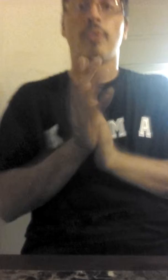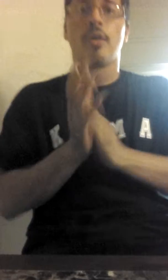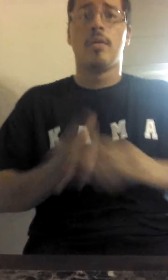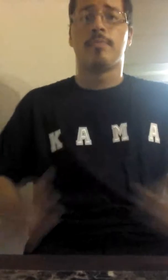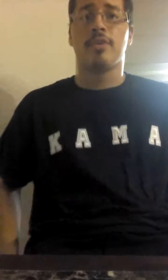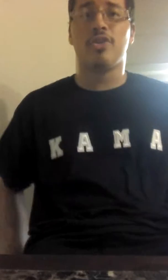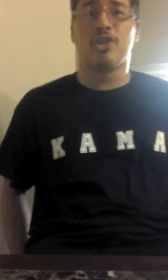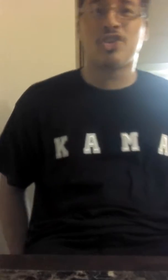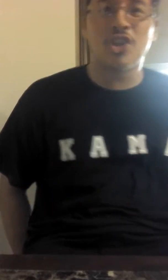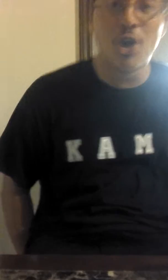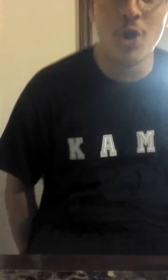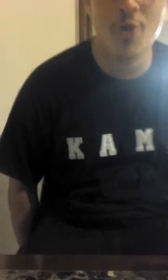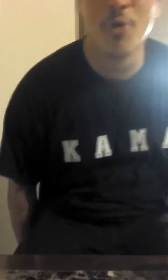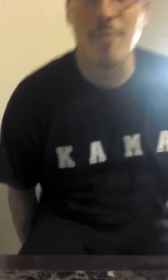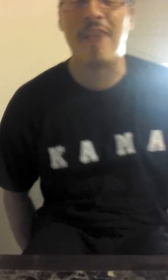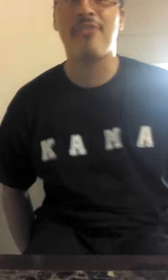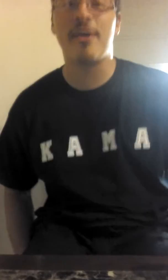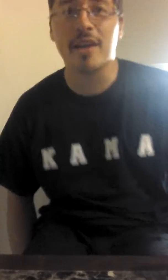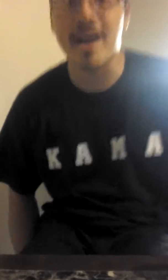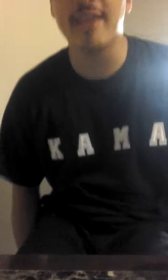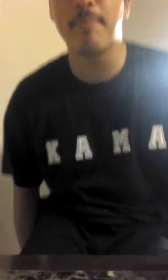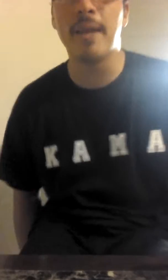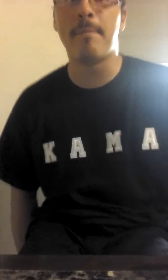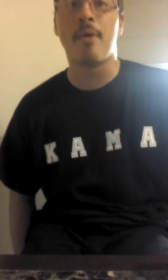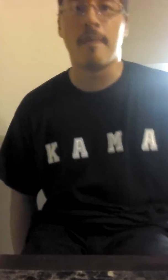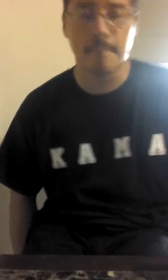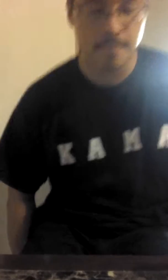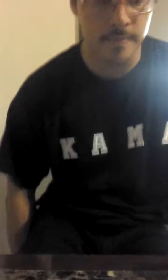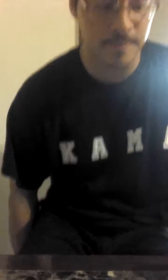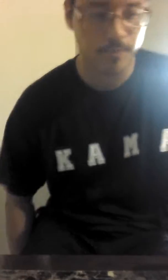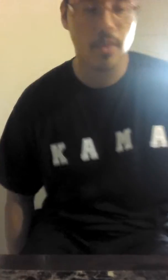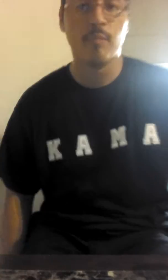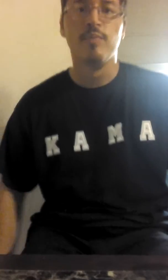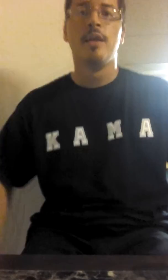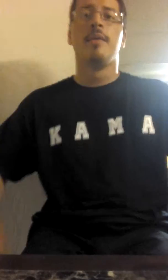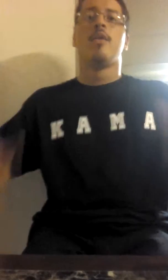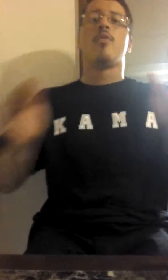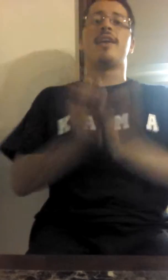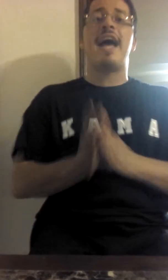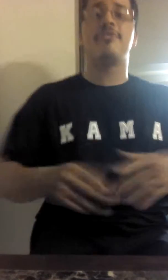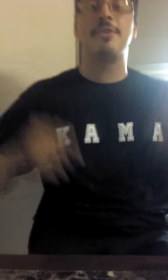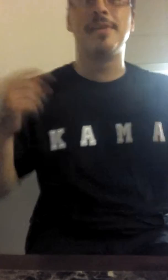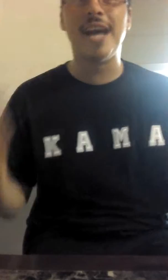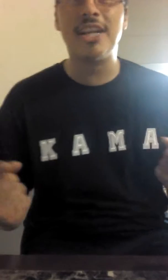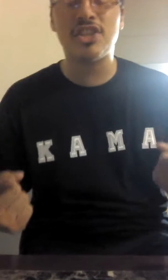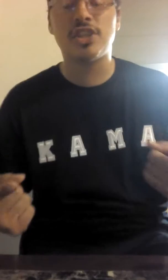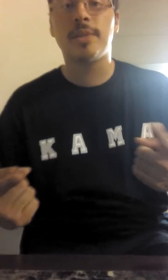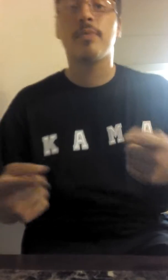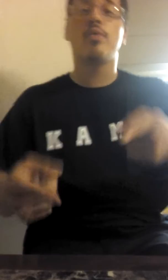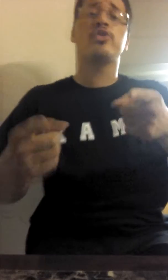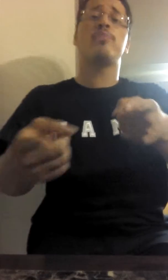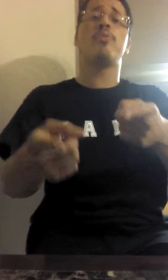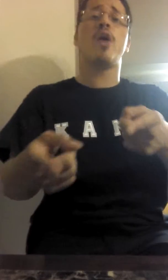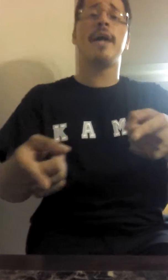You two, my favorite kind of people. We're going to have some lunch with your boy,